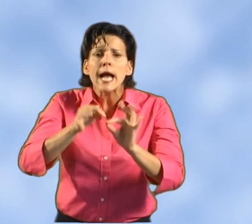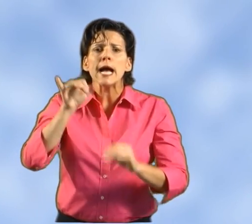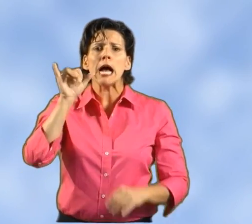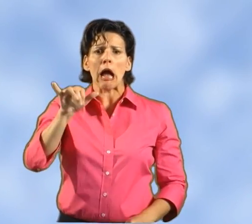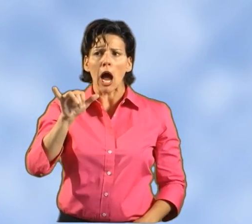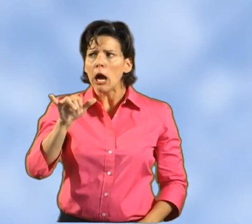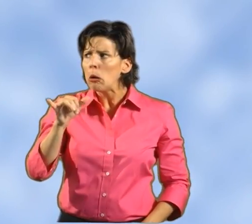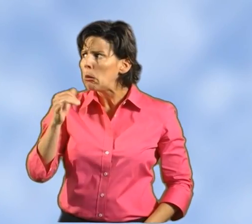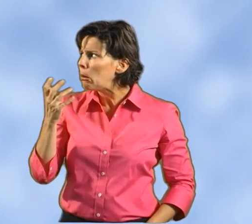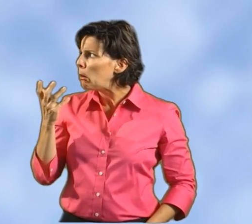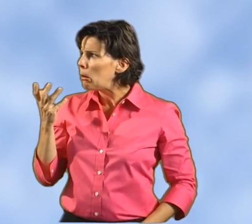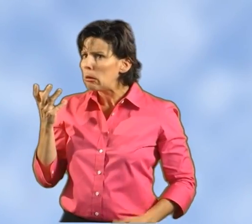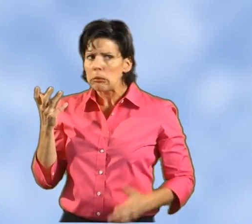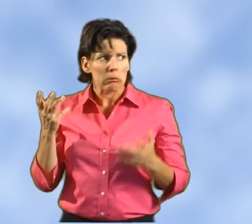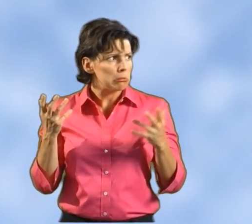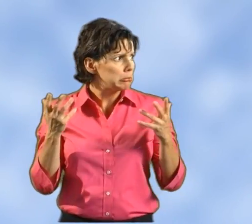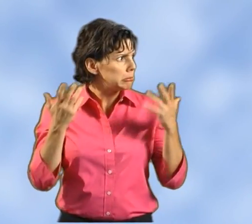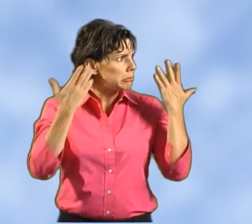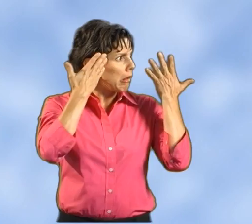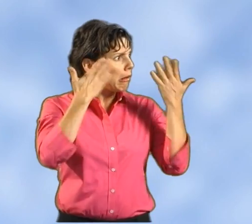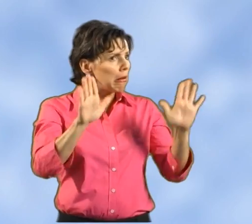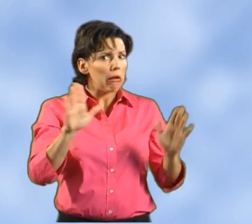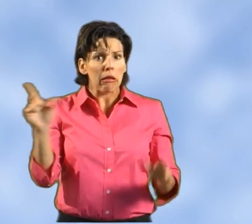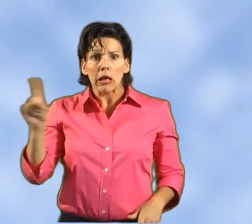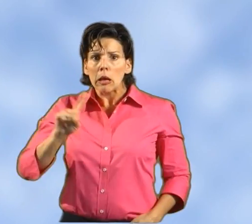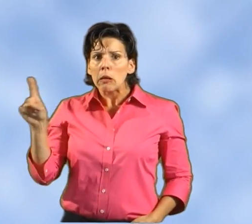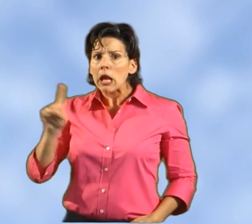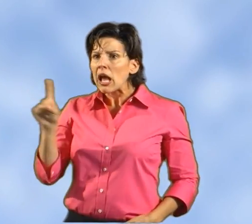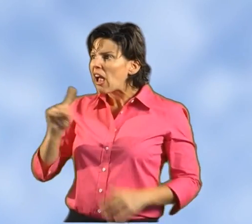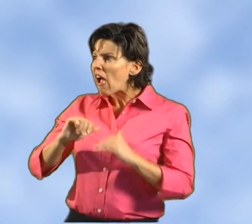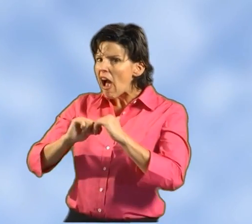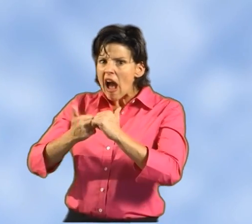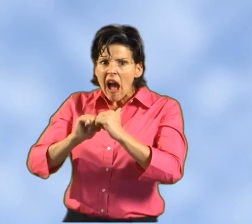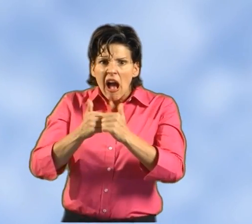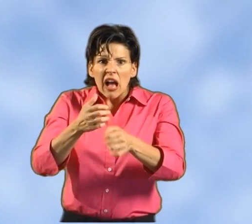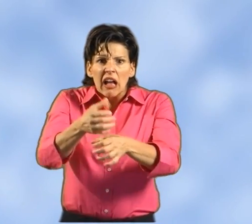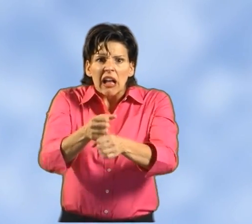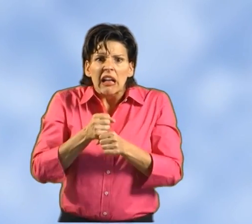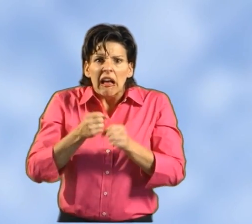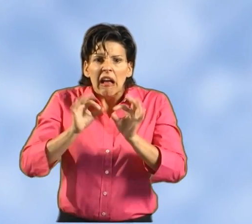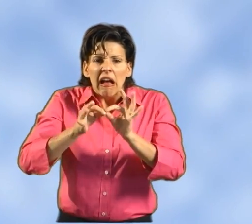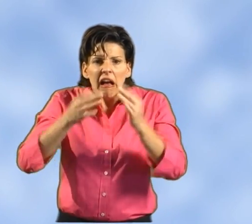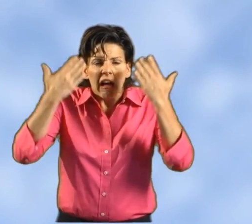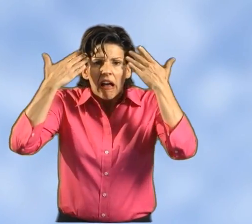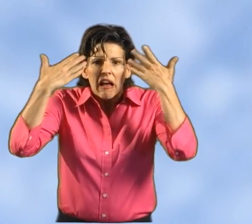If your doctor is willing to provide the service but just doesn't know how to go about getting it,